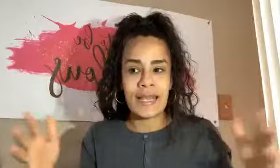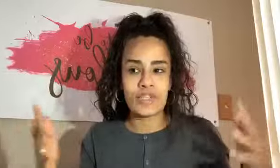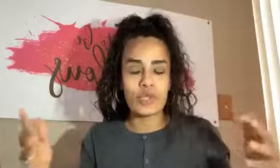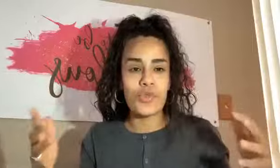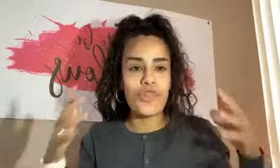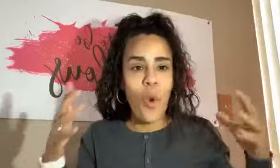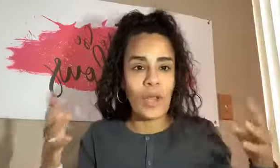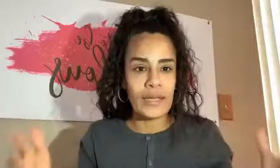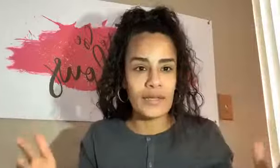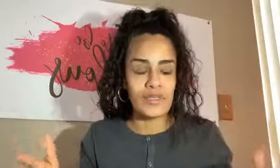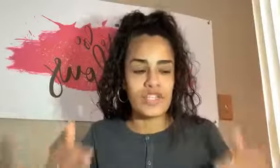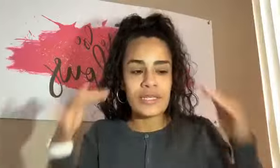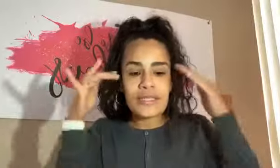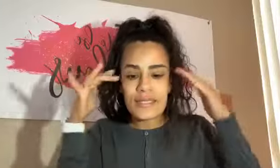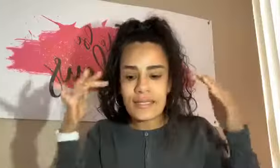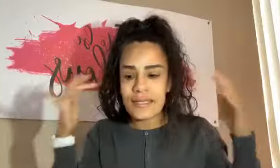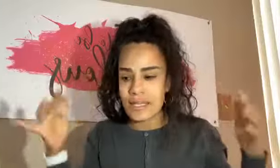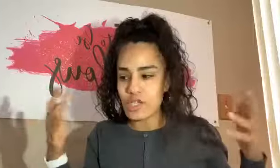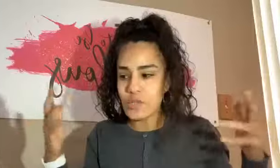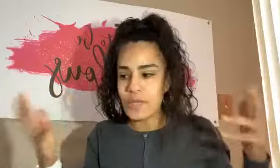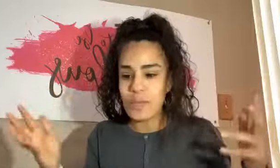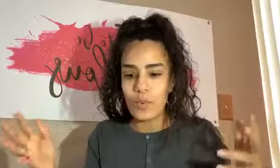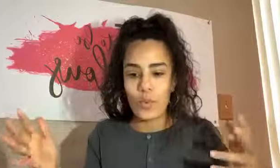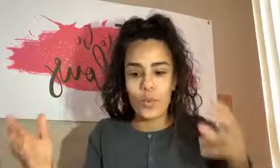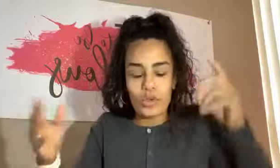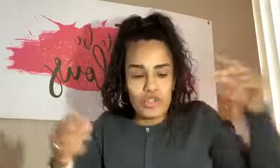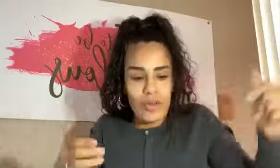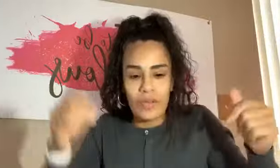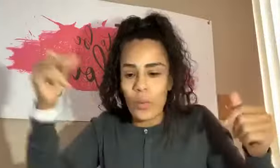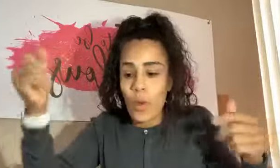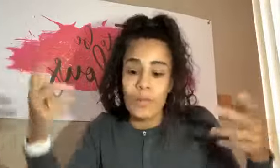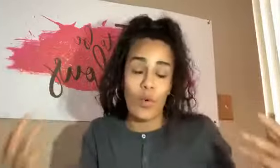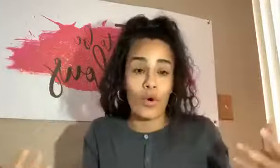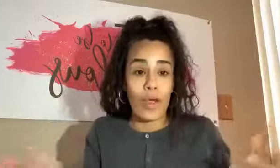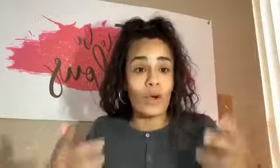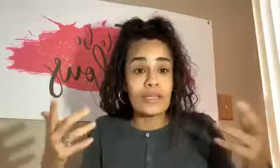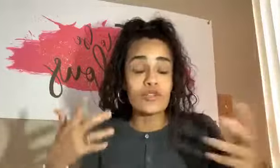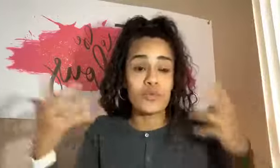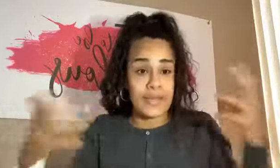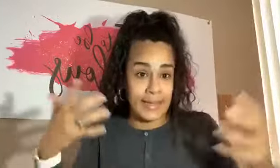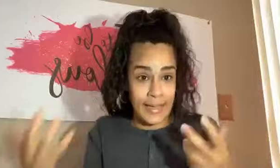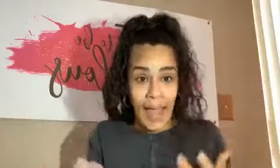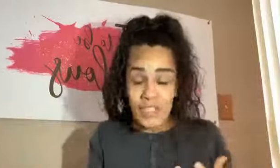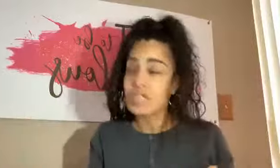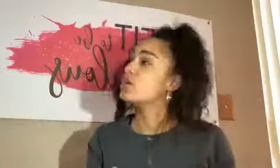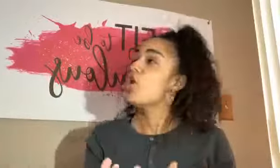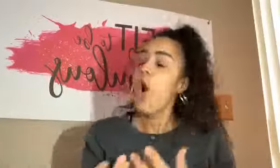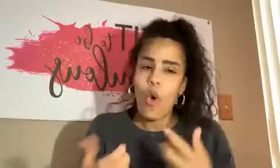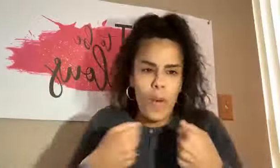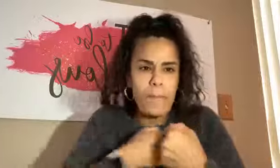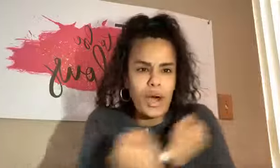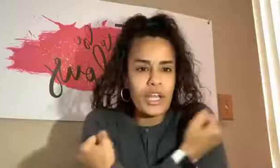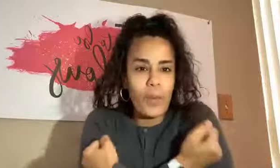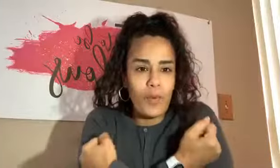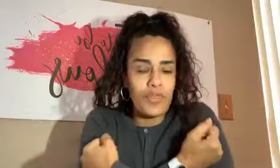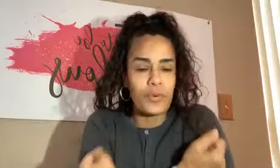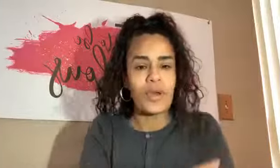next to thought leaders. She didn't sit next to people who were driven and wanted more, right? Or at least we're taking action or we're buddy up with you